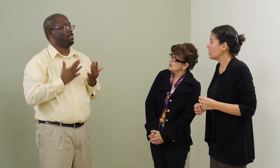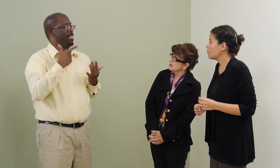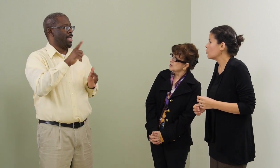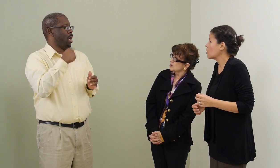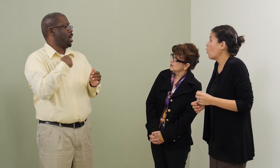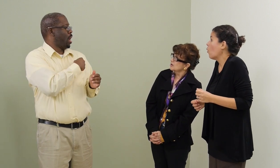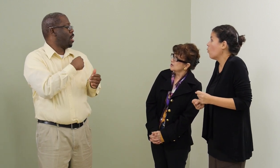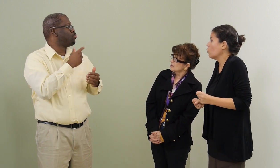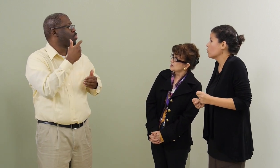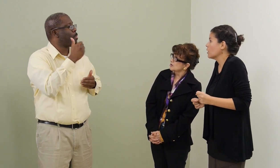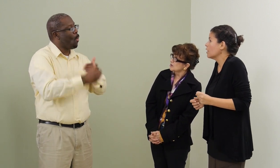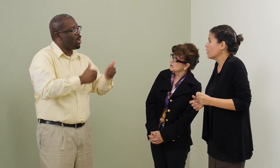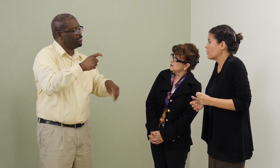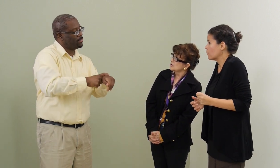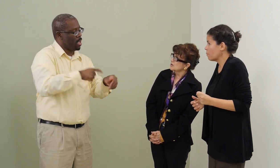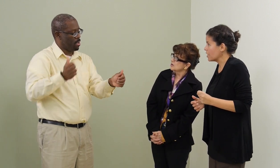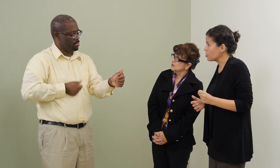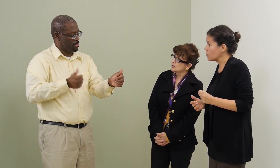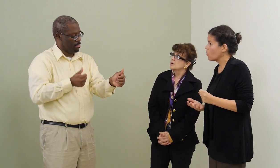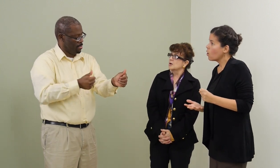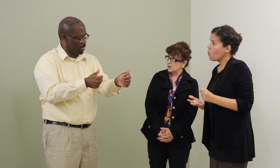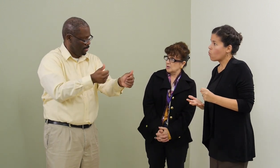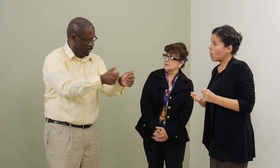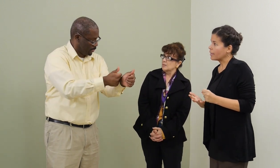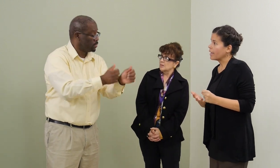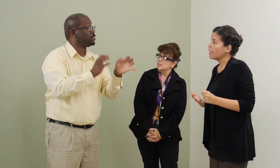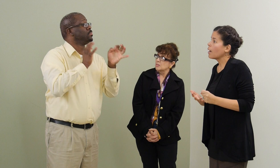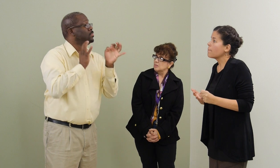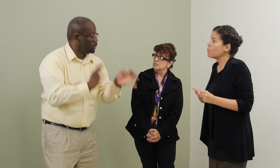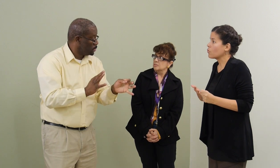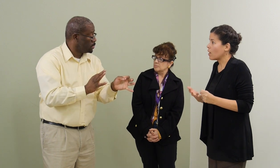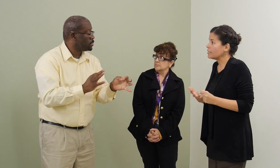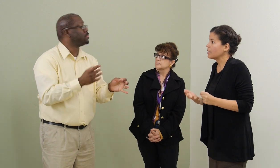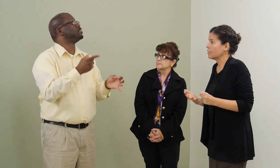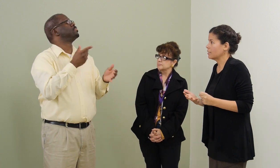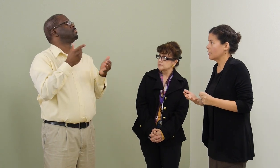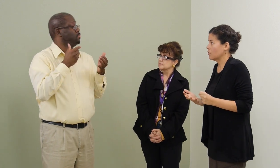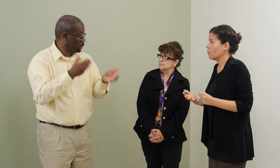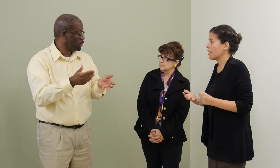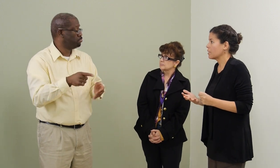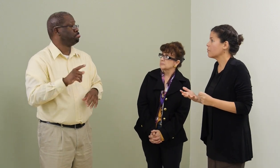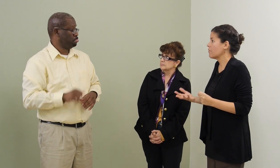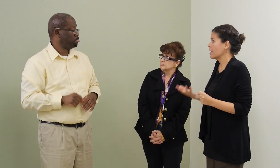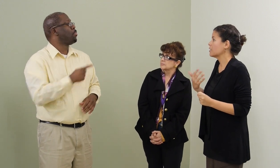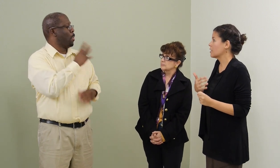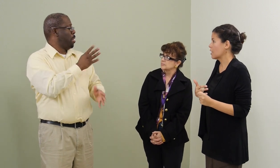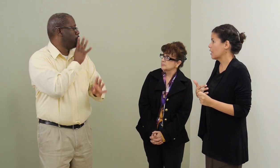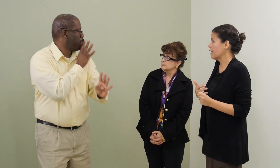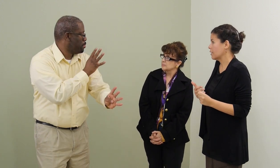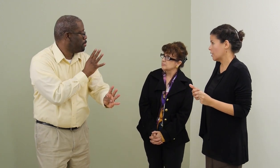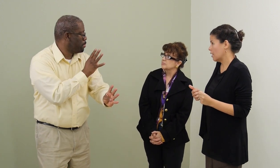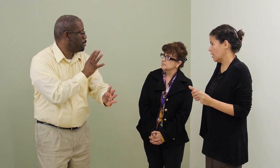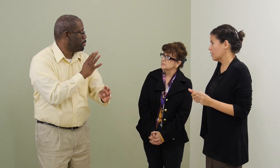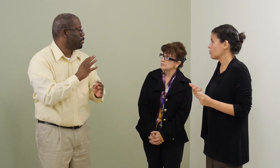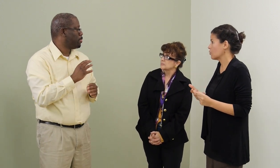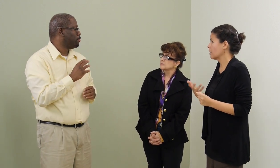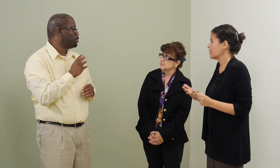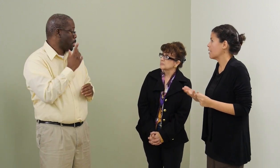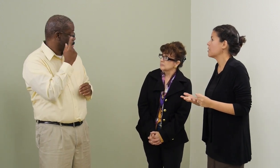need for you to hold your information while I process what I'm conveying to the client during the time